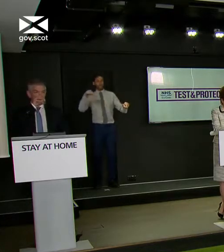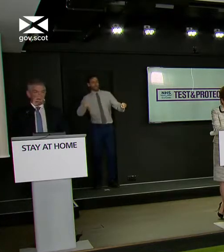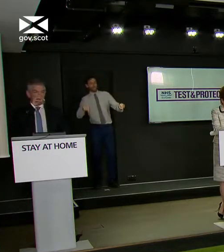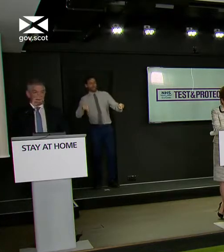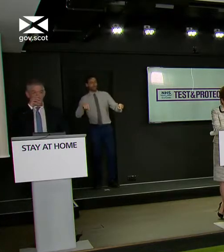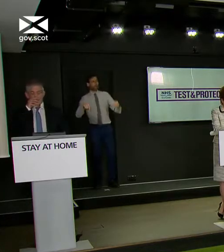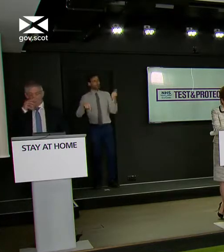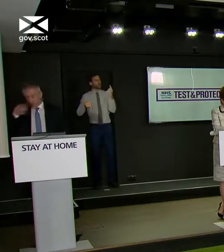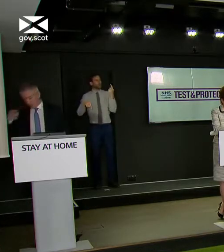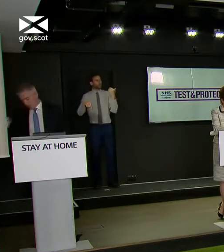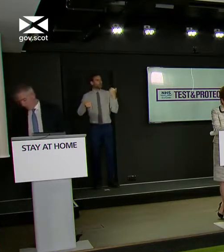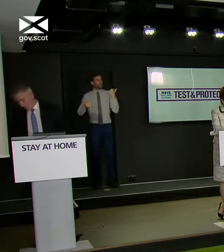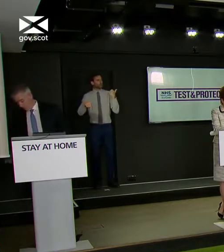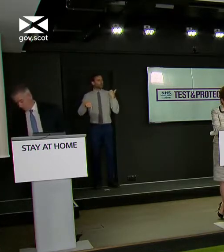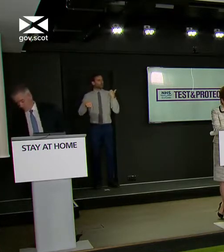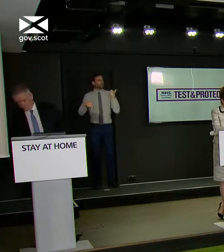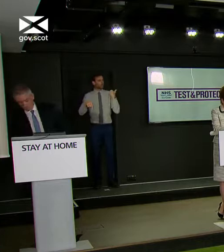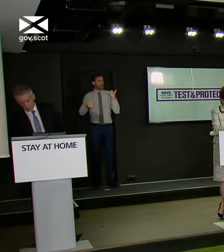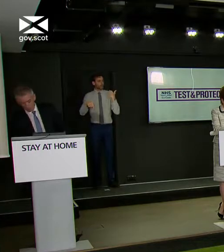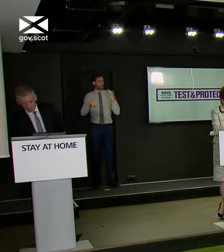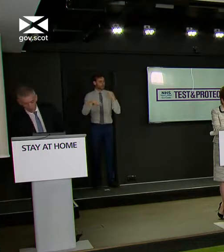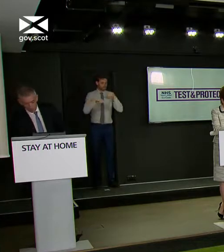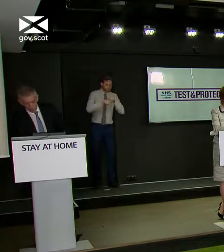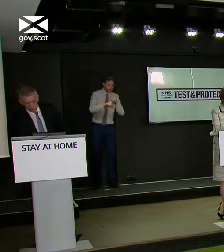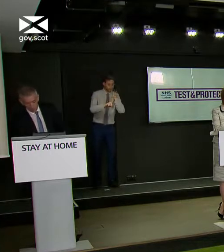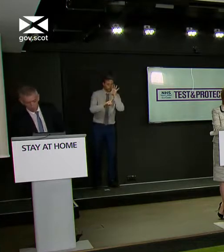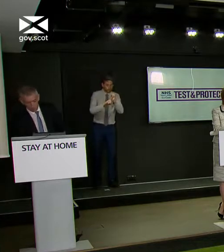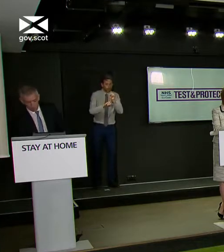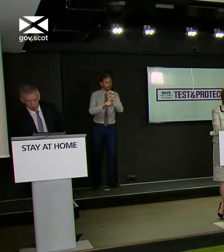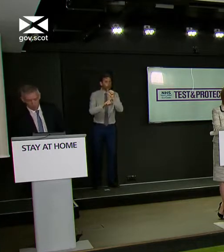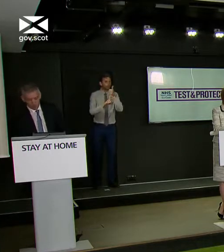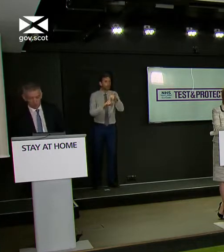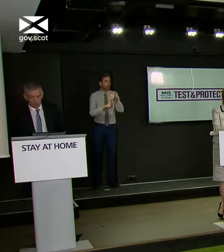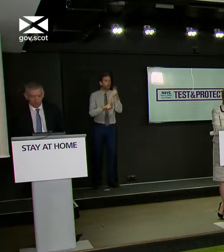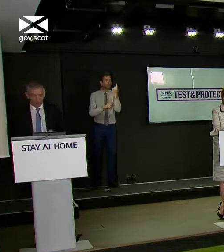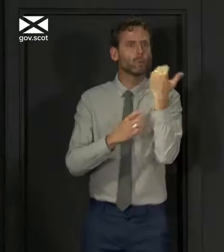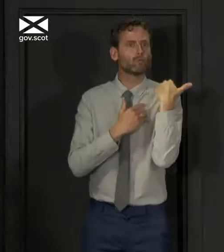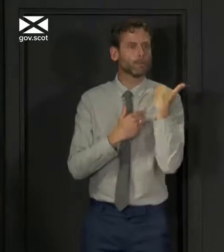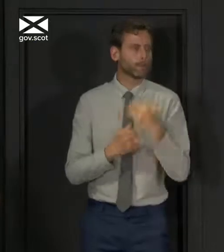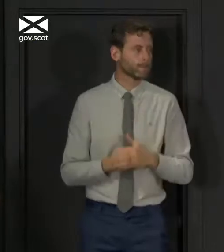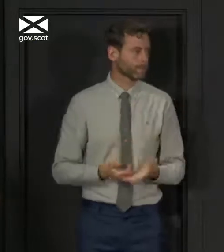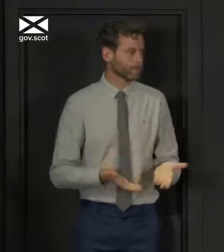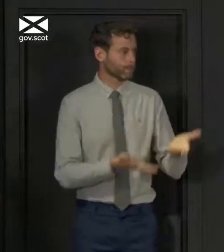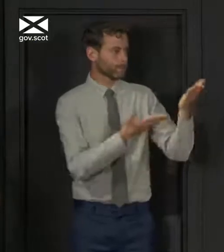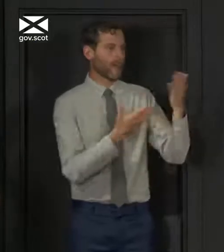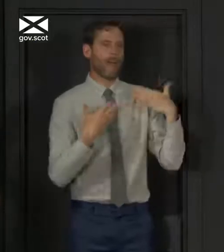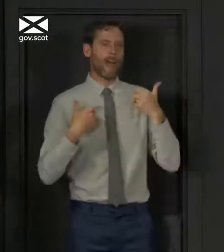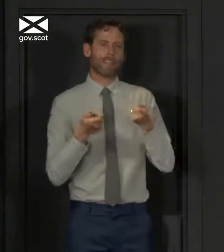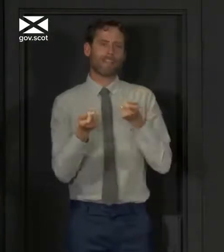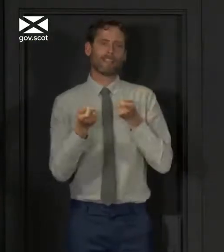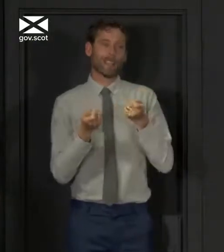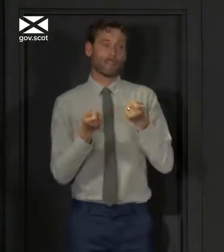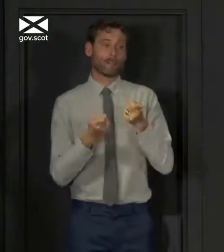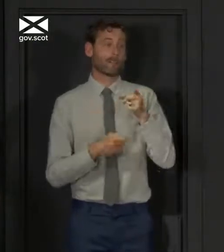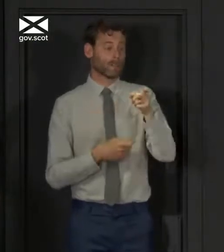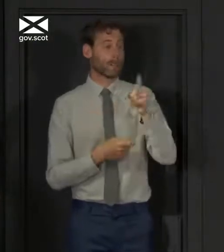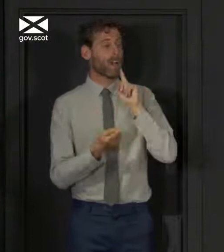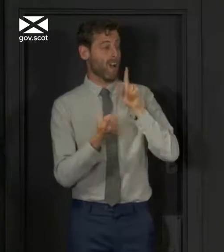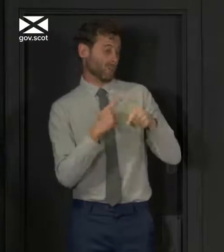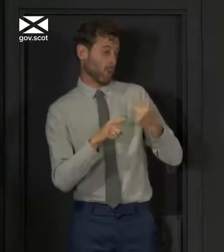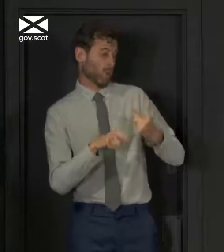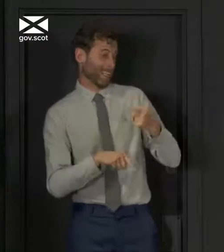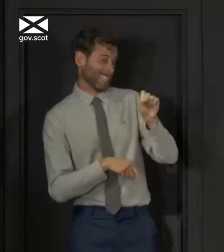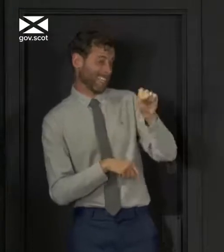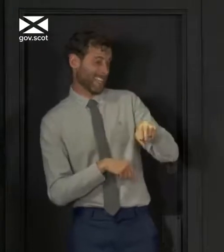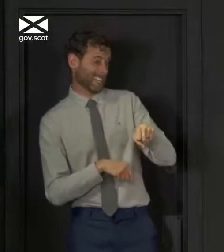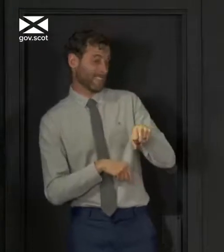responsible for the testing, the tracing, the isolate, and the support? I'll hand over to the Health Secretary who will say a bit more, but the short answer to that is yes, and these are